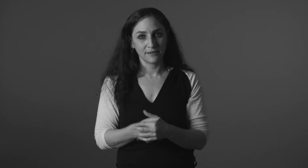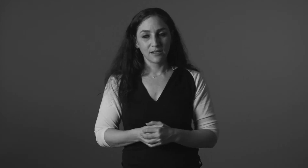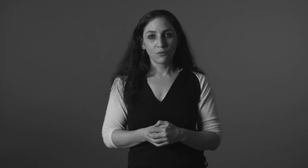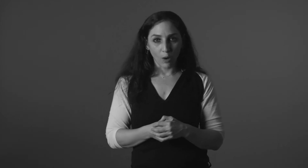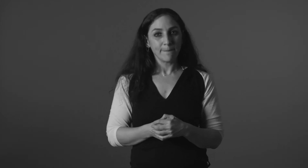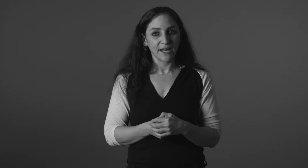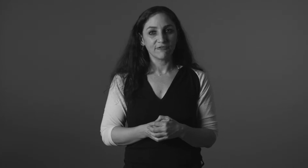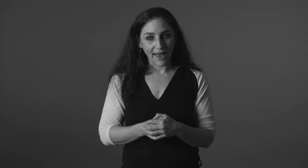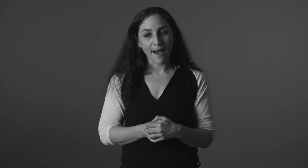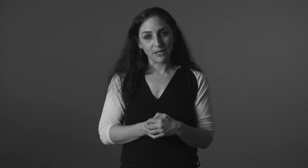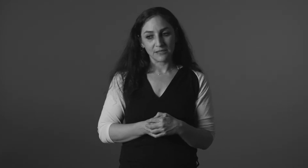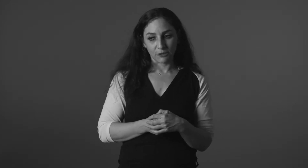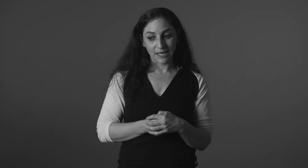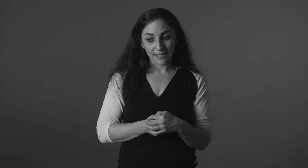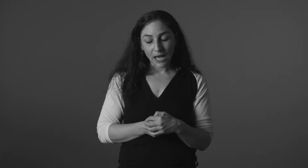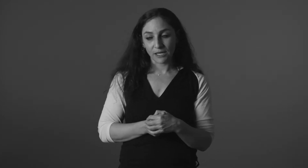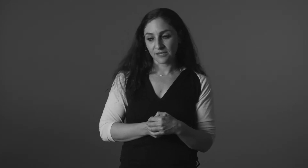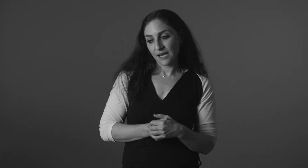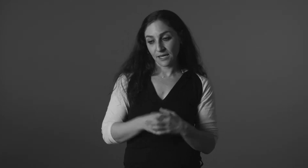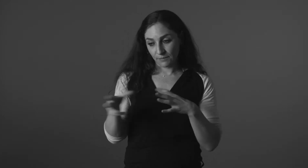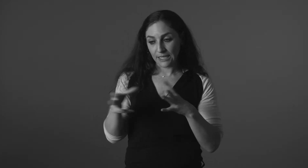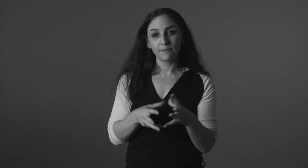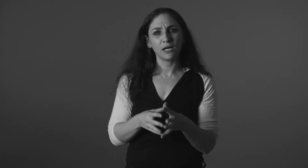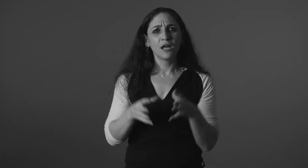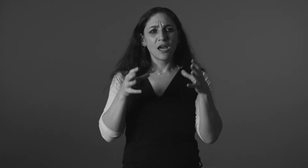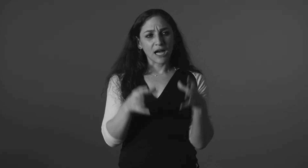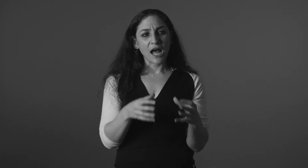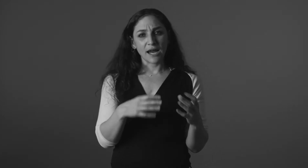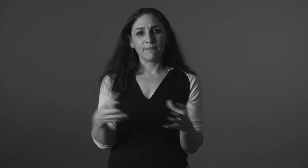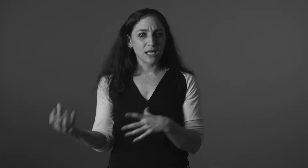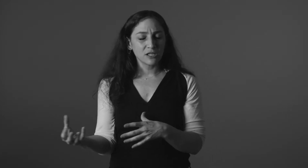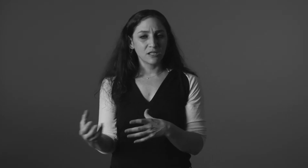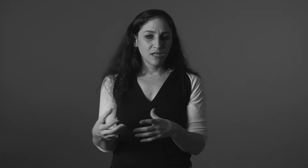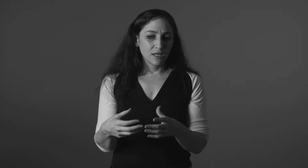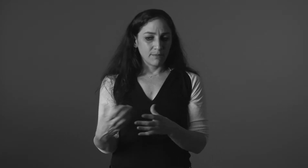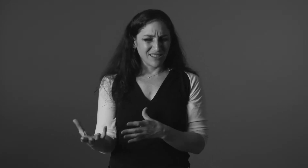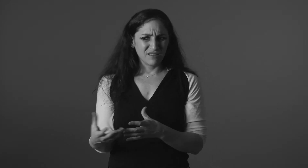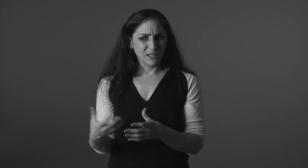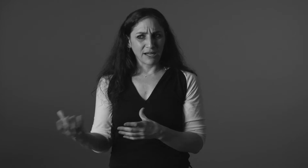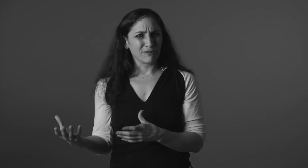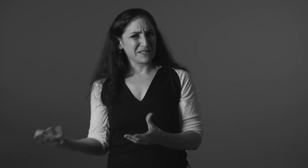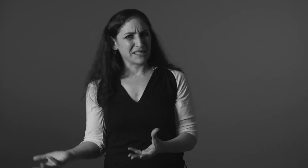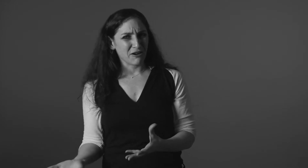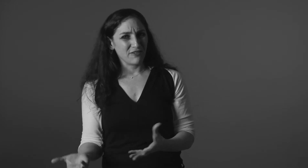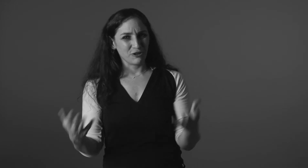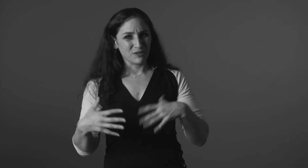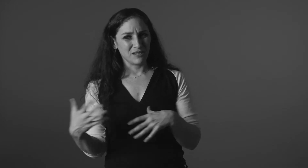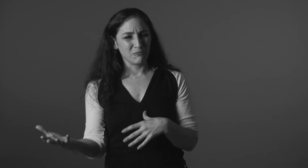what might have happened during that time. And I say to him in the email, God, I imagine it must have been like really scary for you to see,